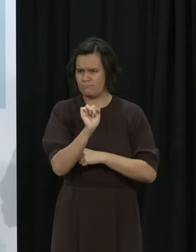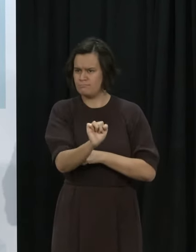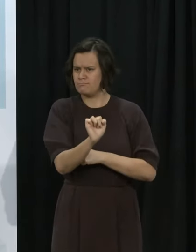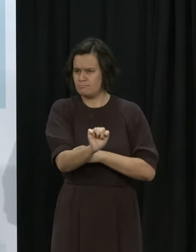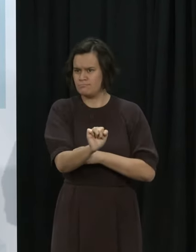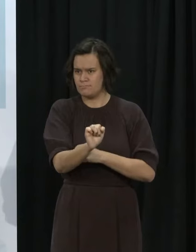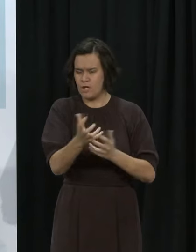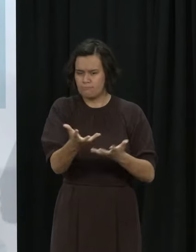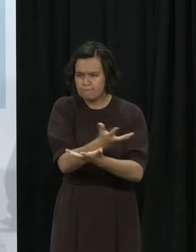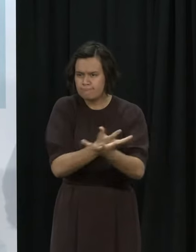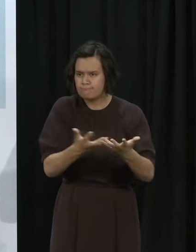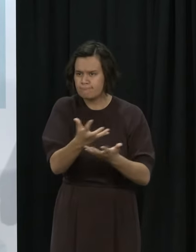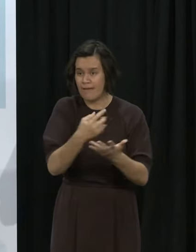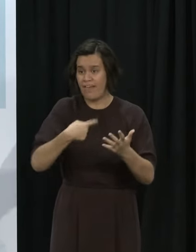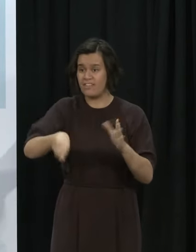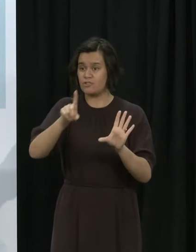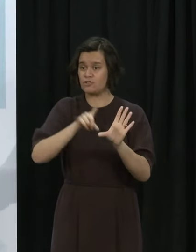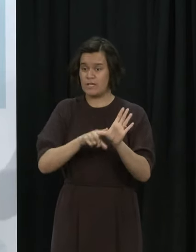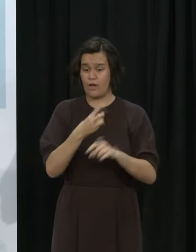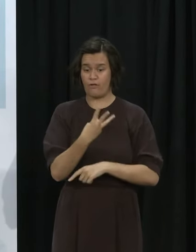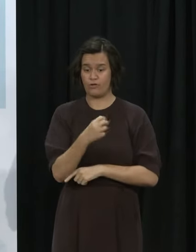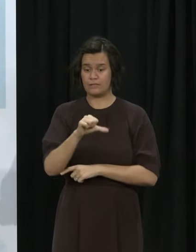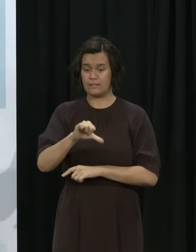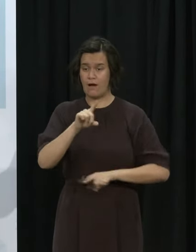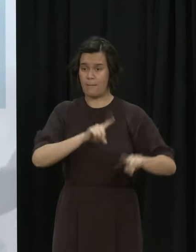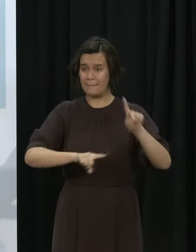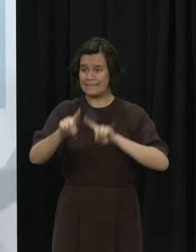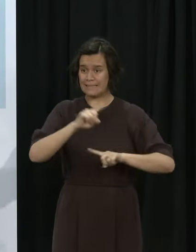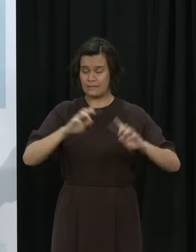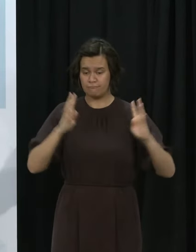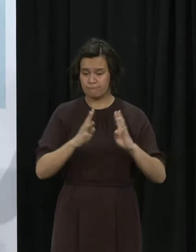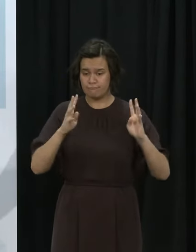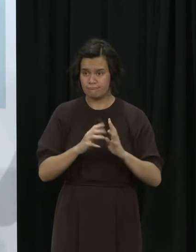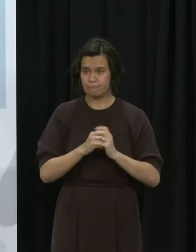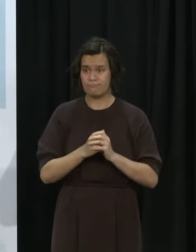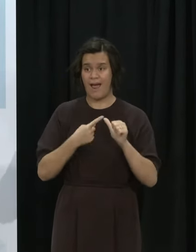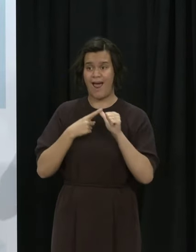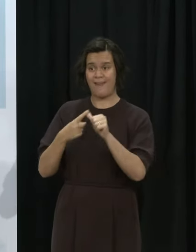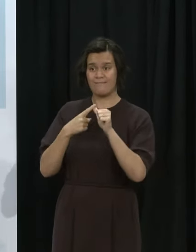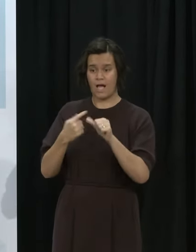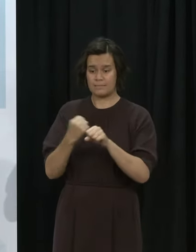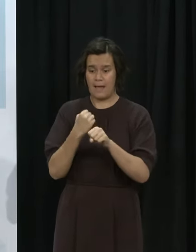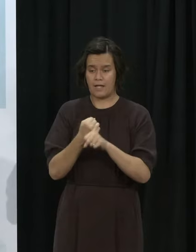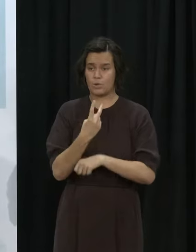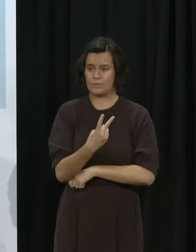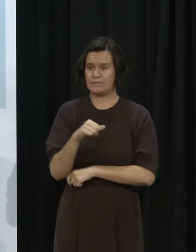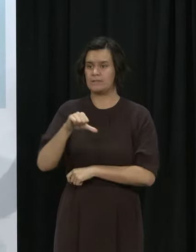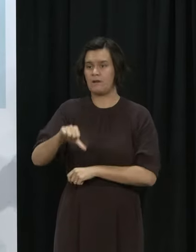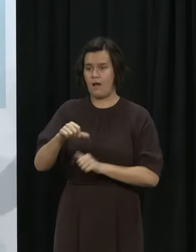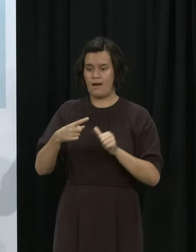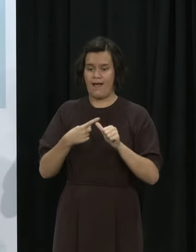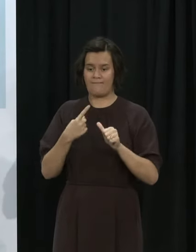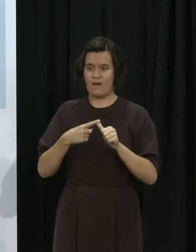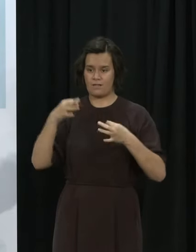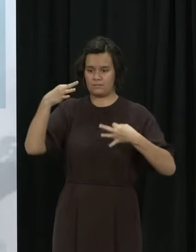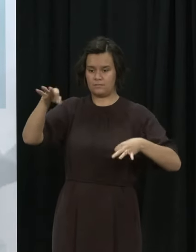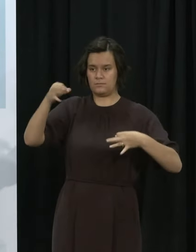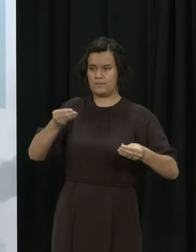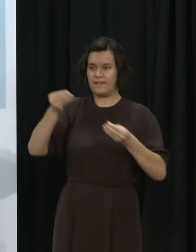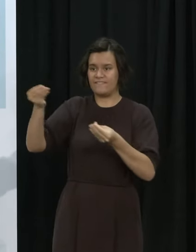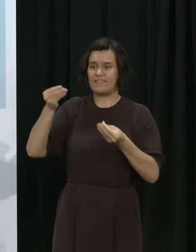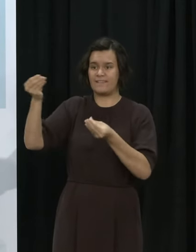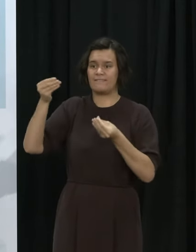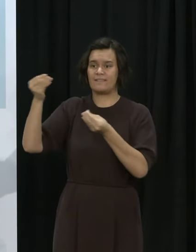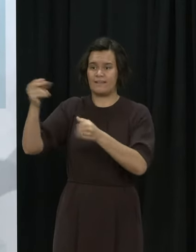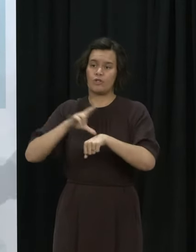had over 39 formal meetings and produced 28 pieces of formal advice to the Director-General. A big shout out to